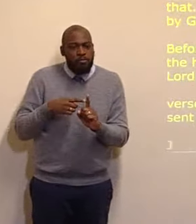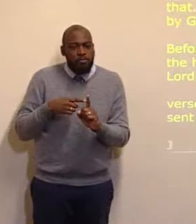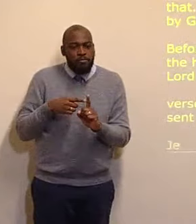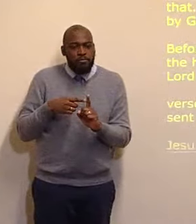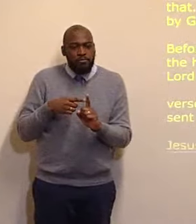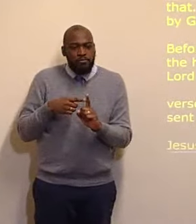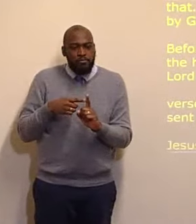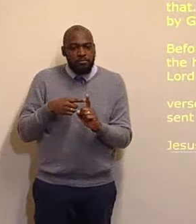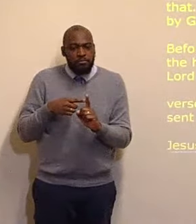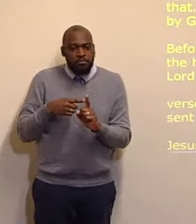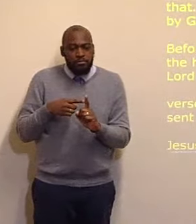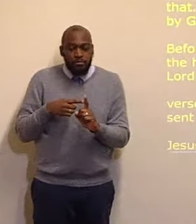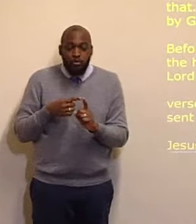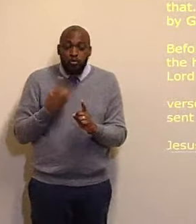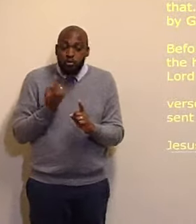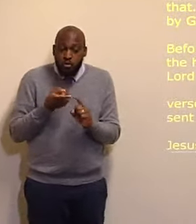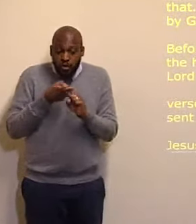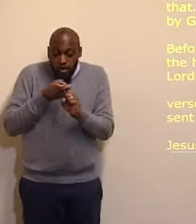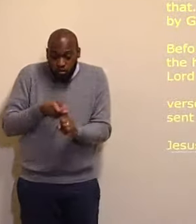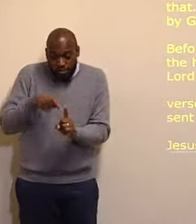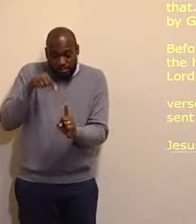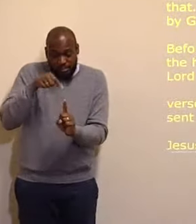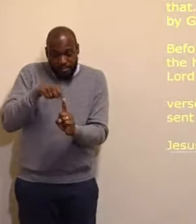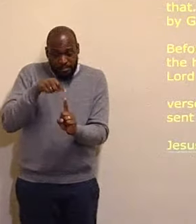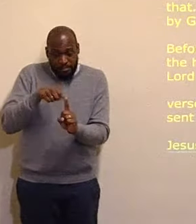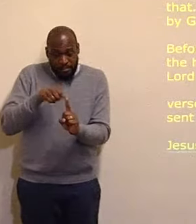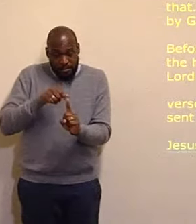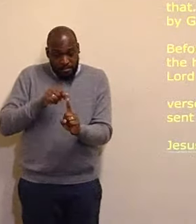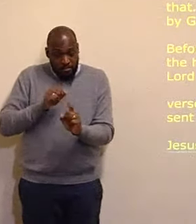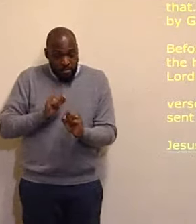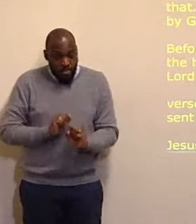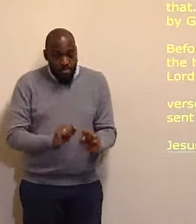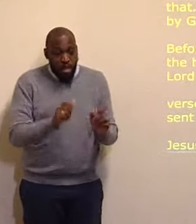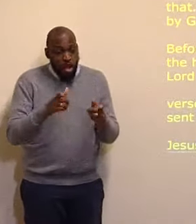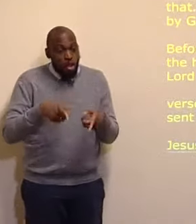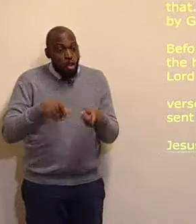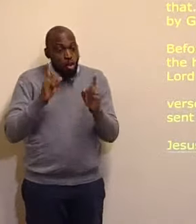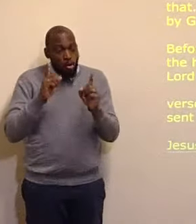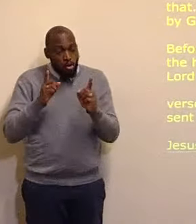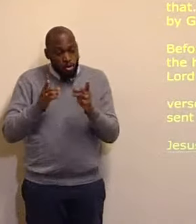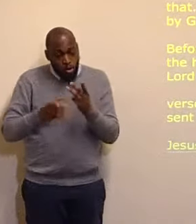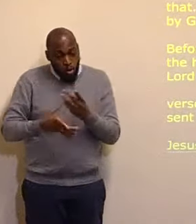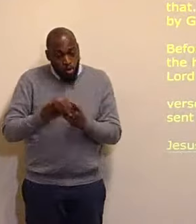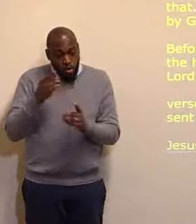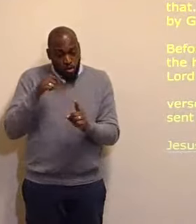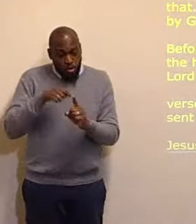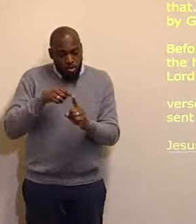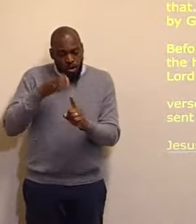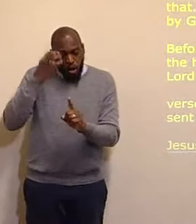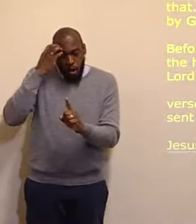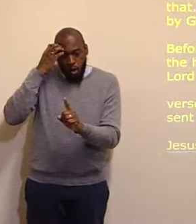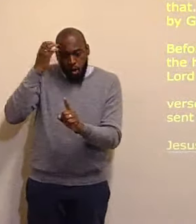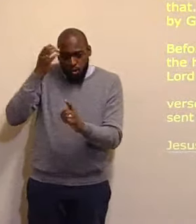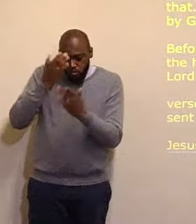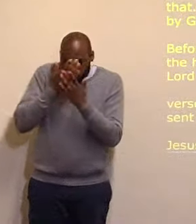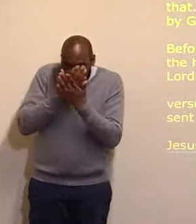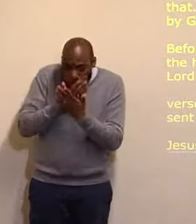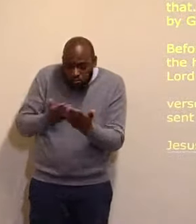Those, who trust in him, he is their Lord, he is their God, he is their King, the King of Kings, and the Lord, of